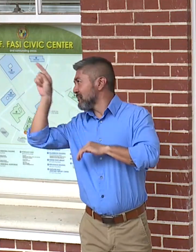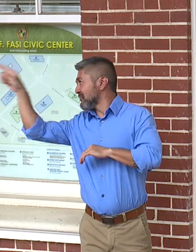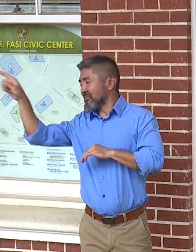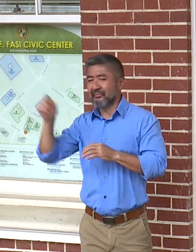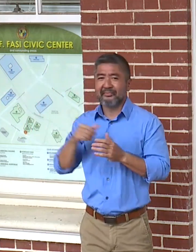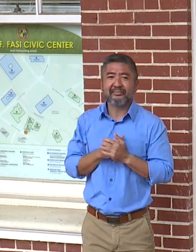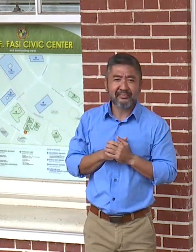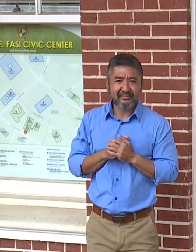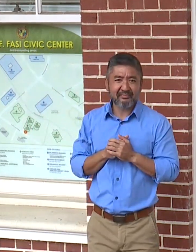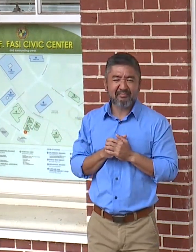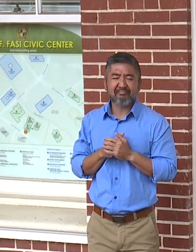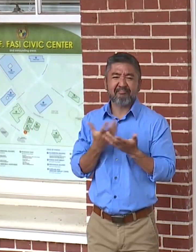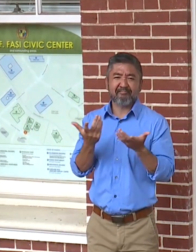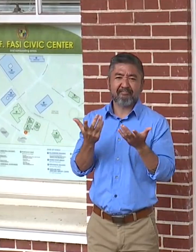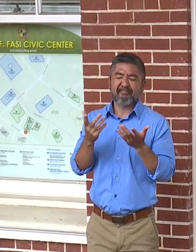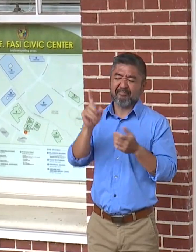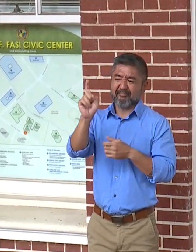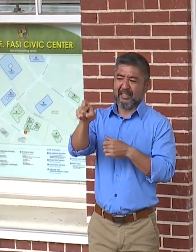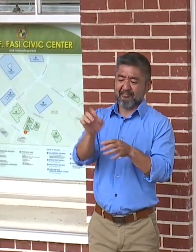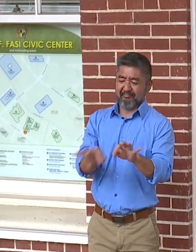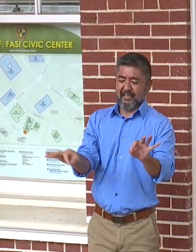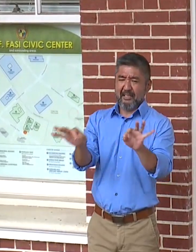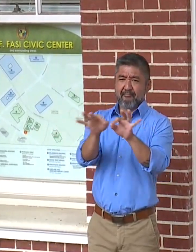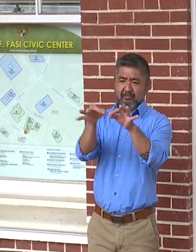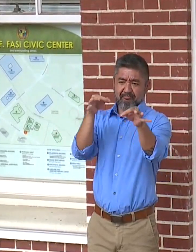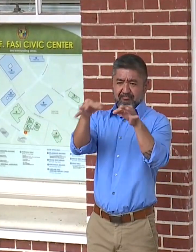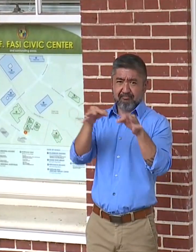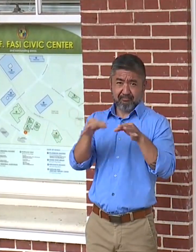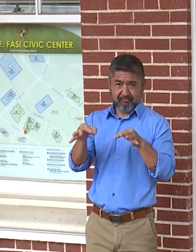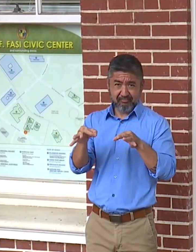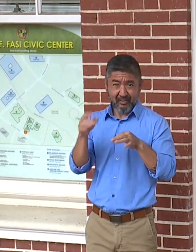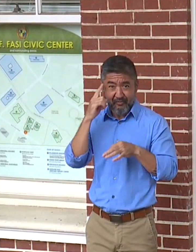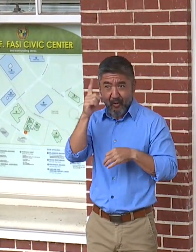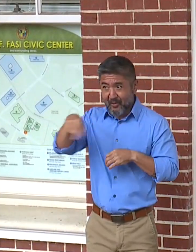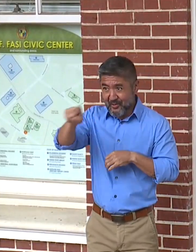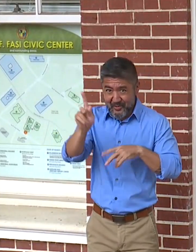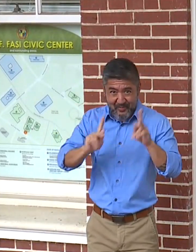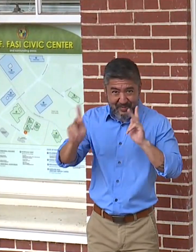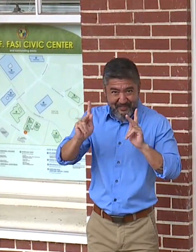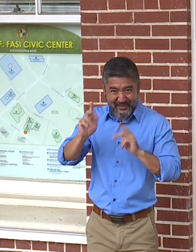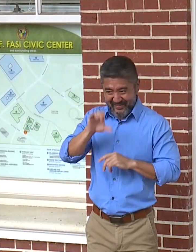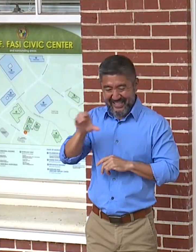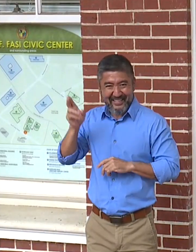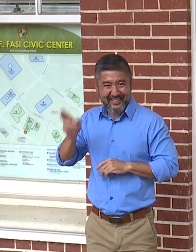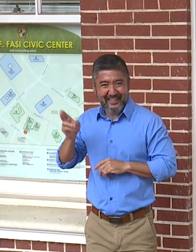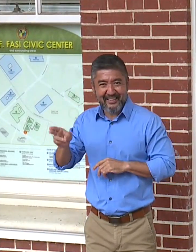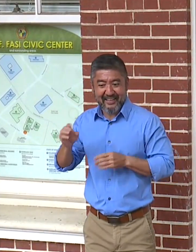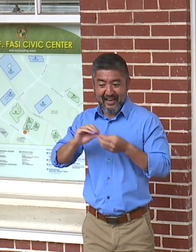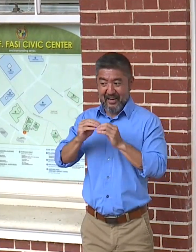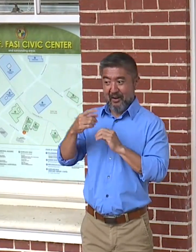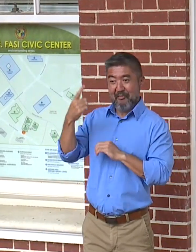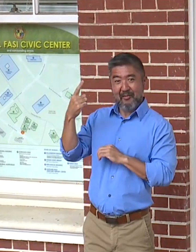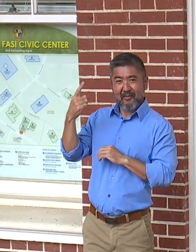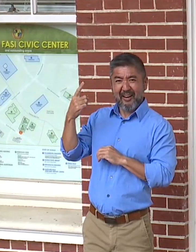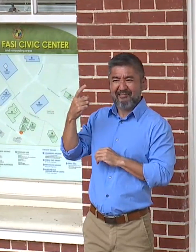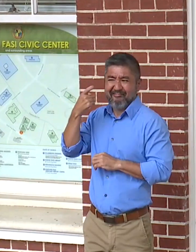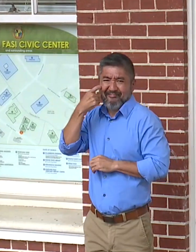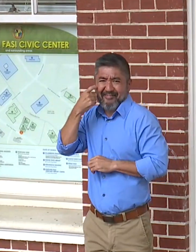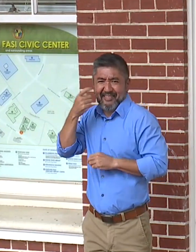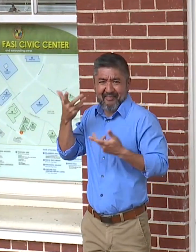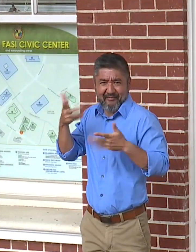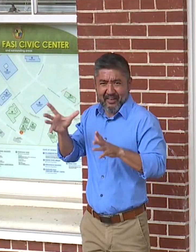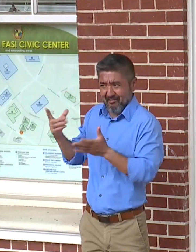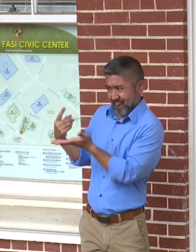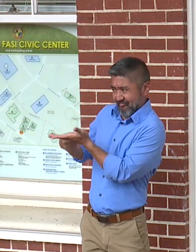I want to talk about some very important things for the people of the City and County of Honolulu. Number one is we just got off the phone with the governor's office.